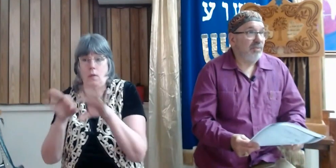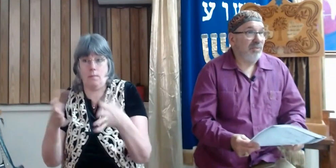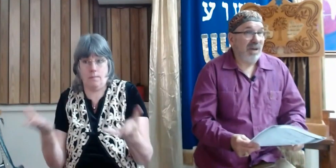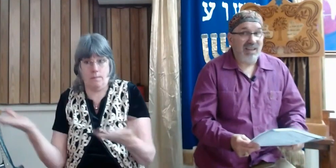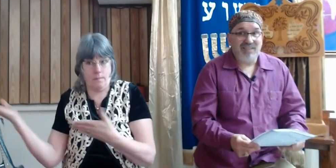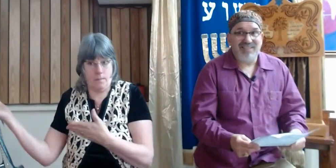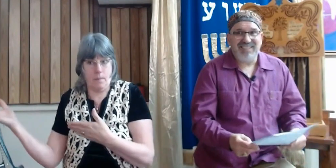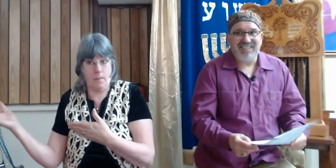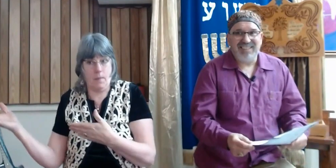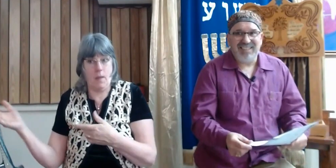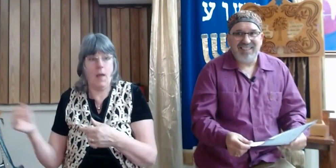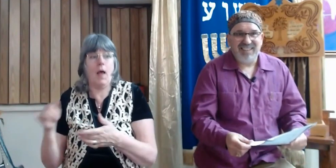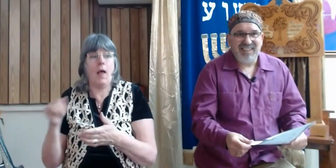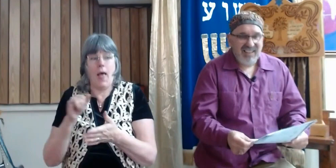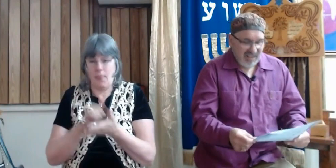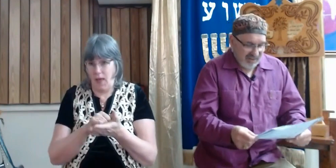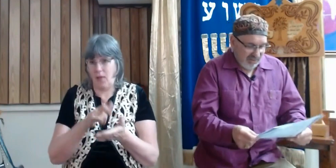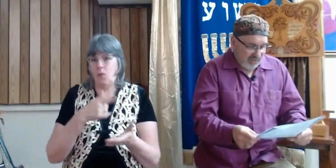Right?